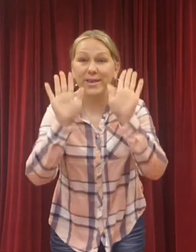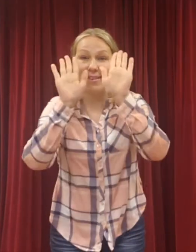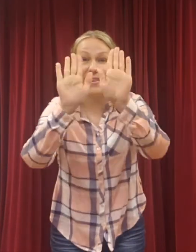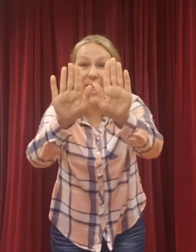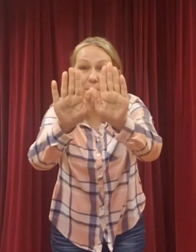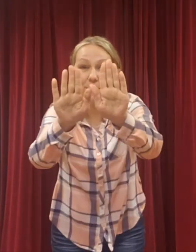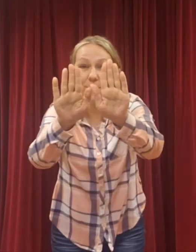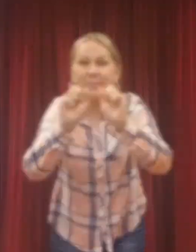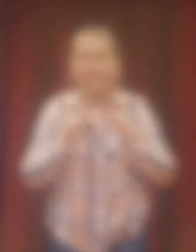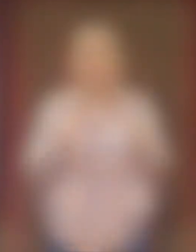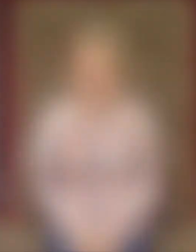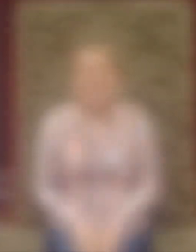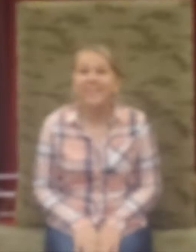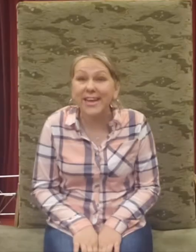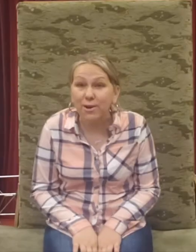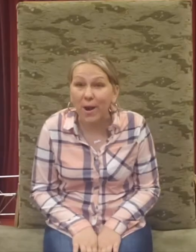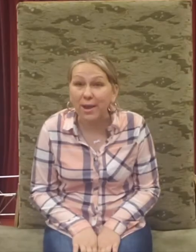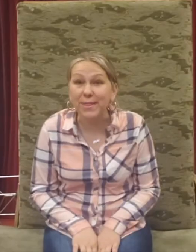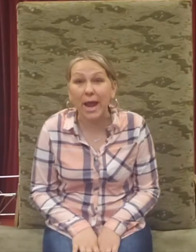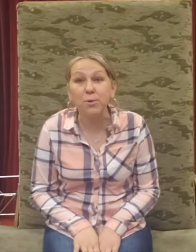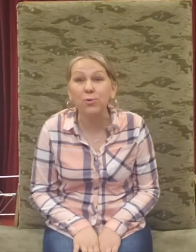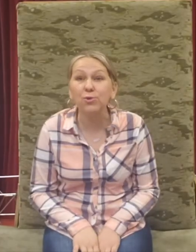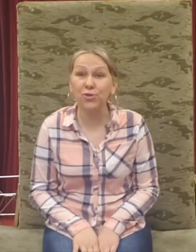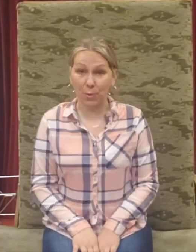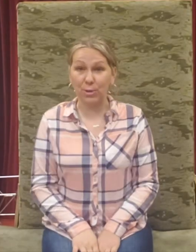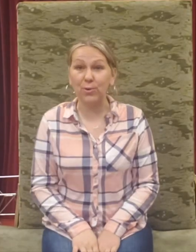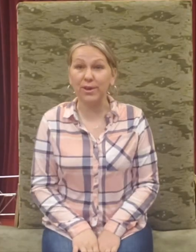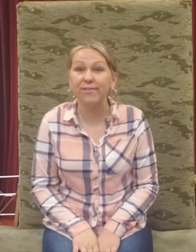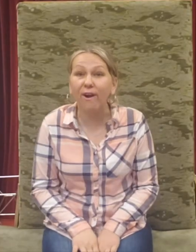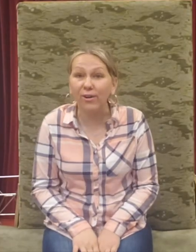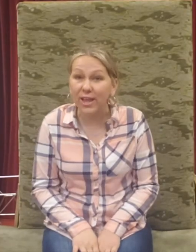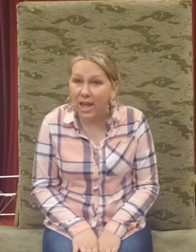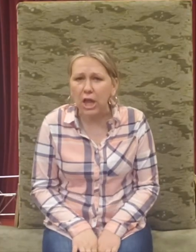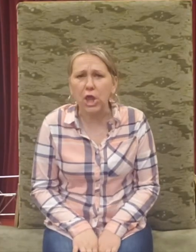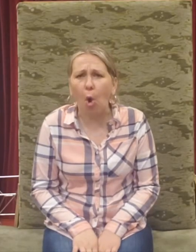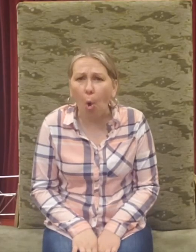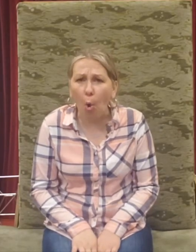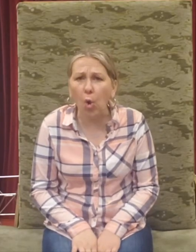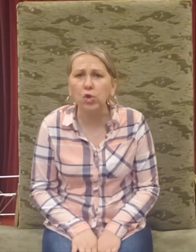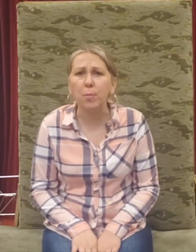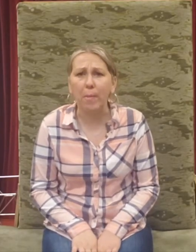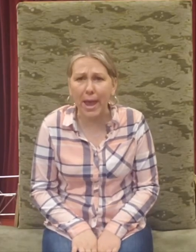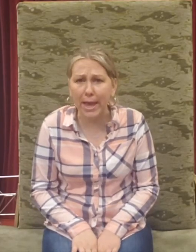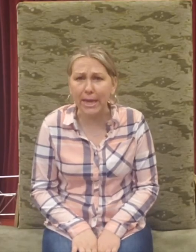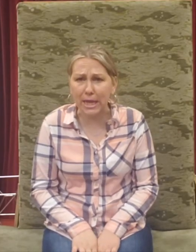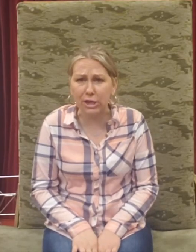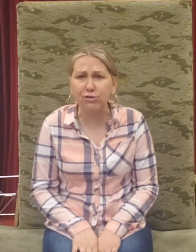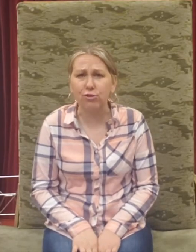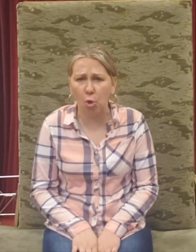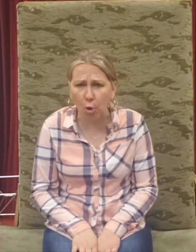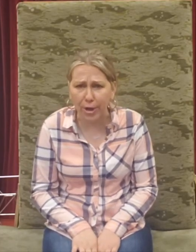stop the second rhyme that I'm going to share with you is called the old man is snoring